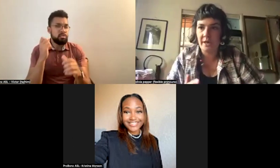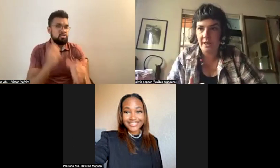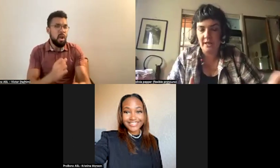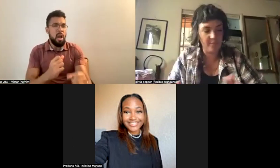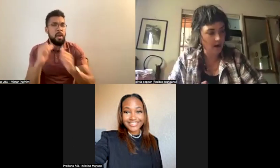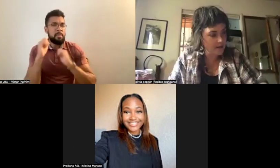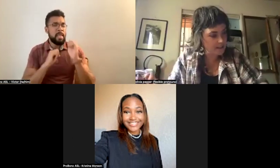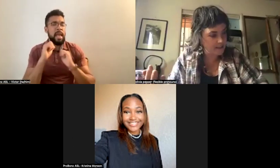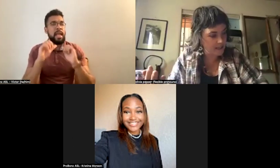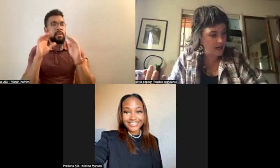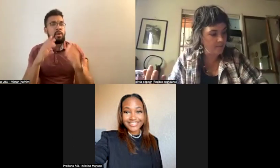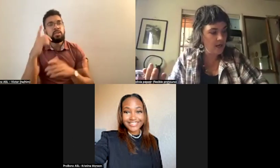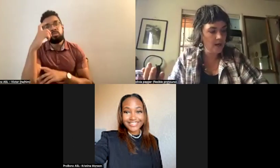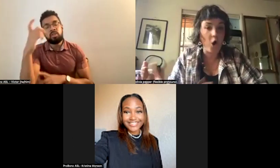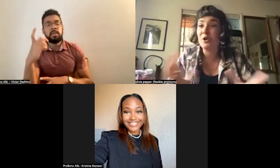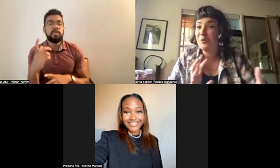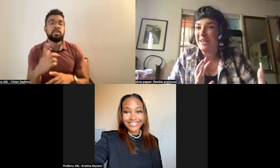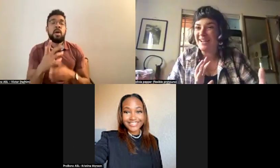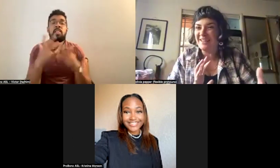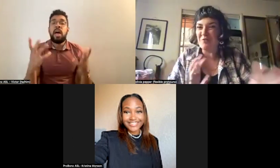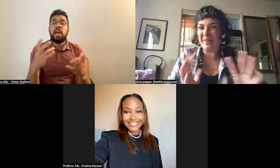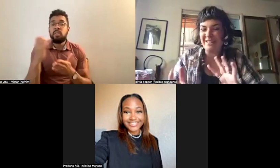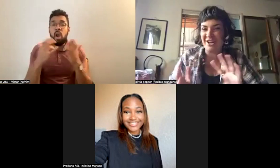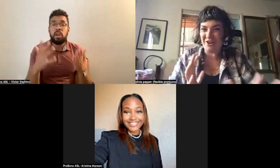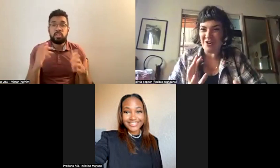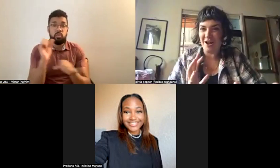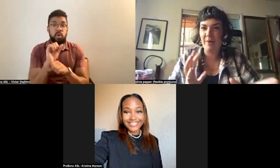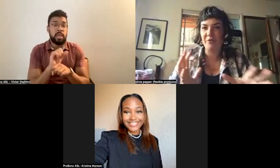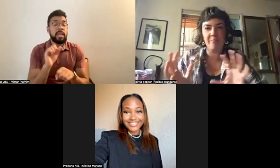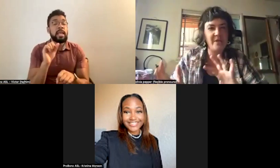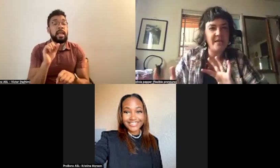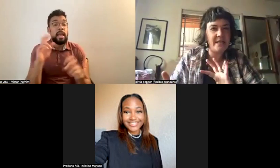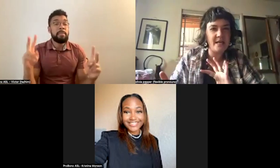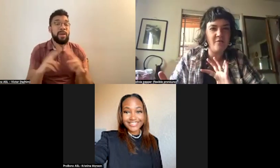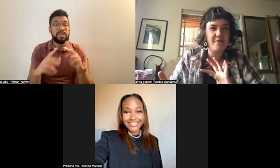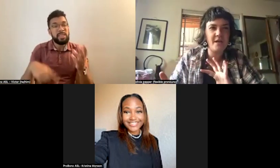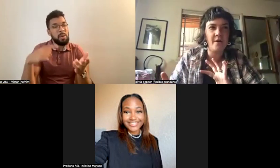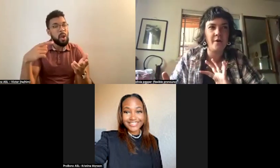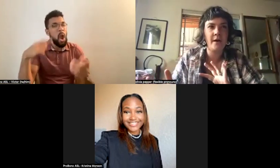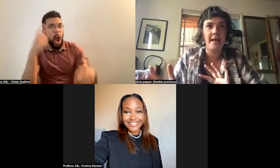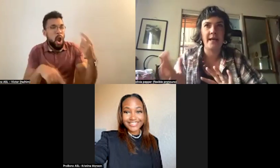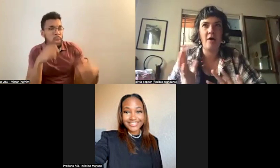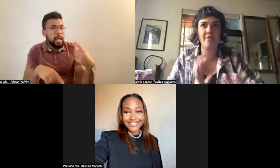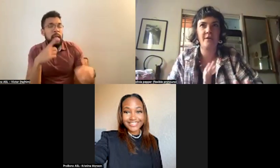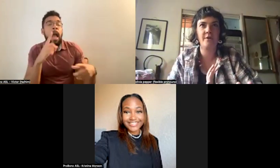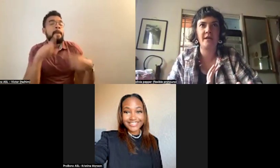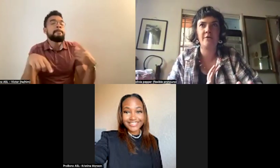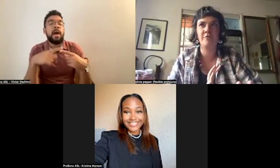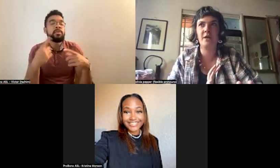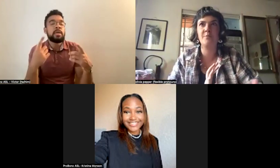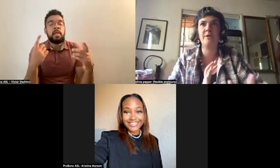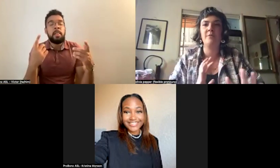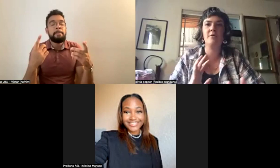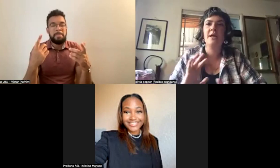working in Paris at the time, arguing with each other about the meaning of theater and how theater can